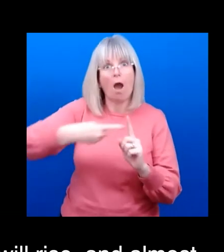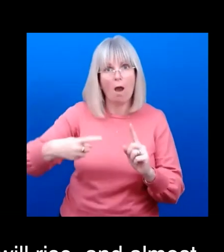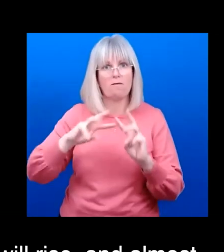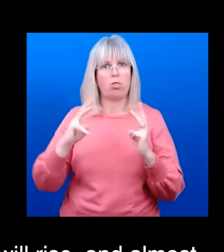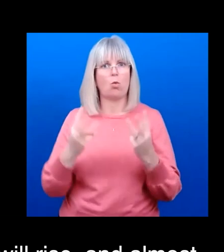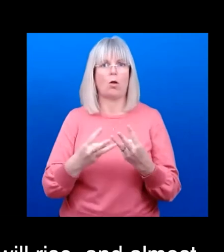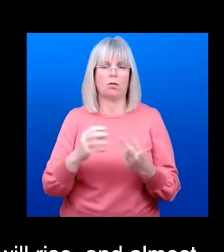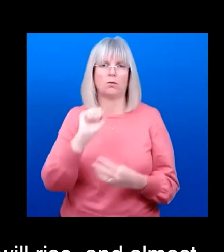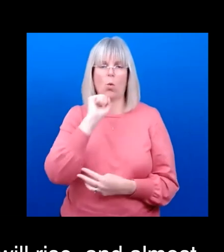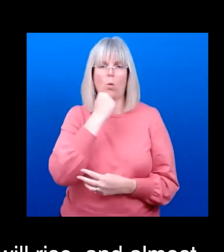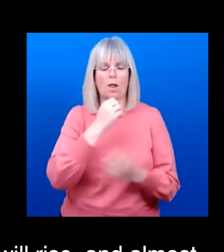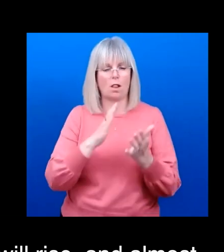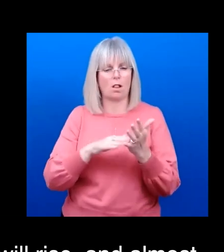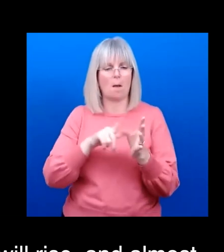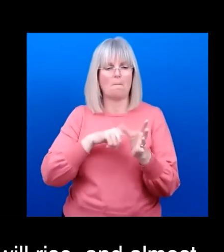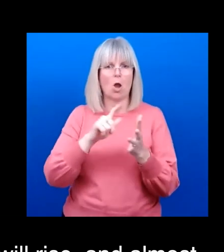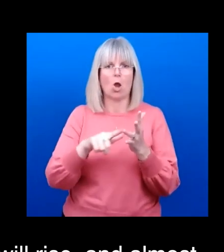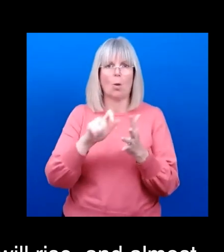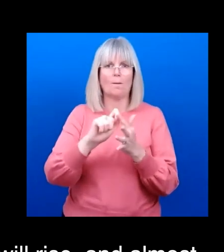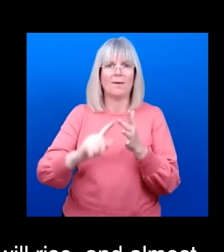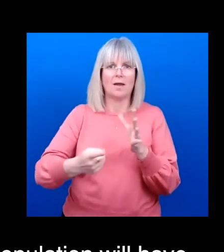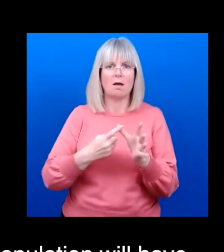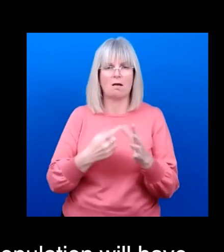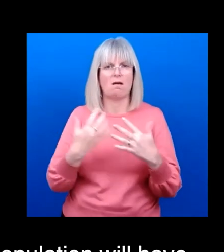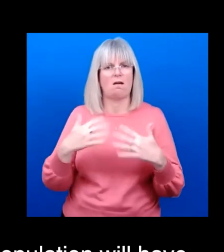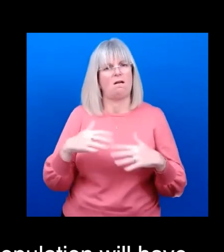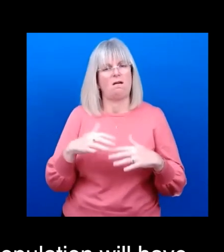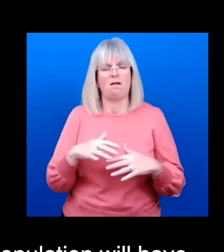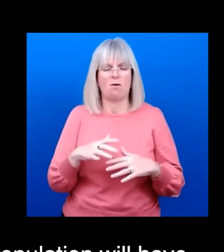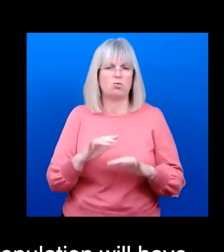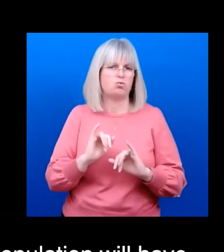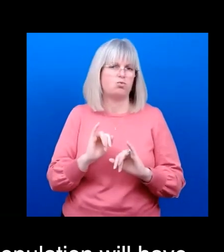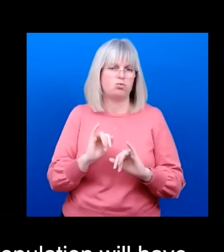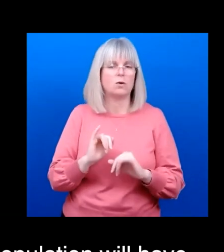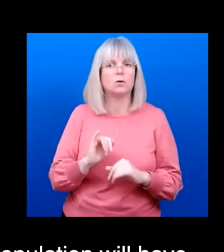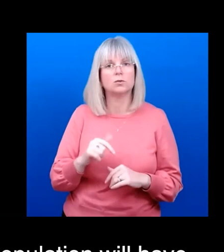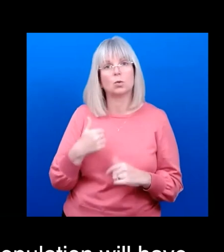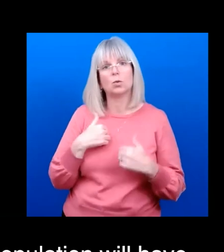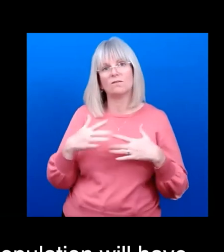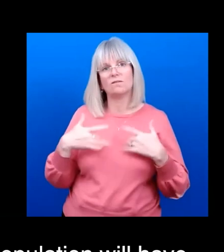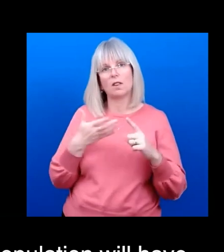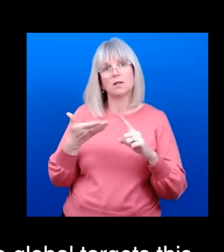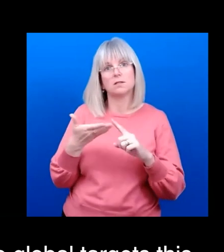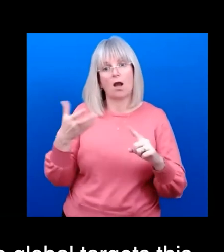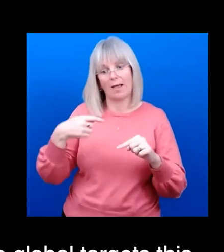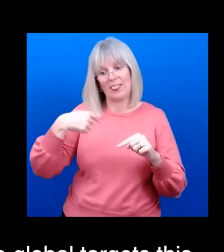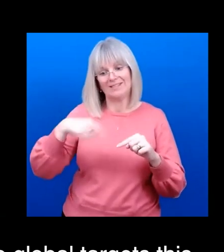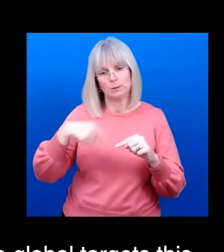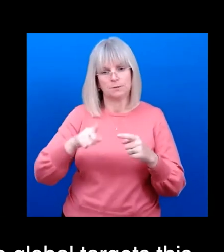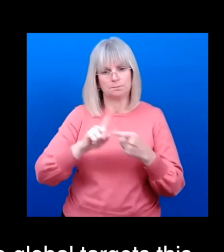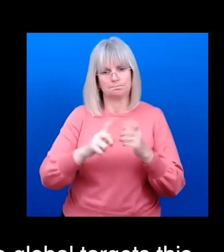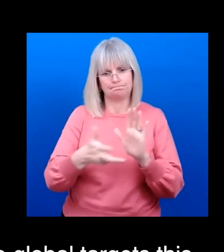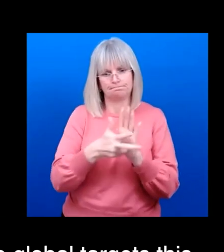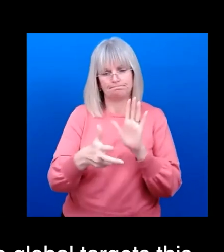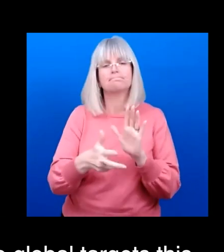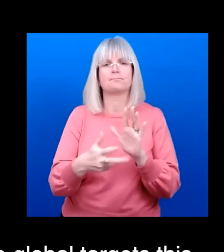So we really do think that the adoption of the global targets this week is a really important step in ensuring that